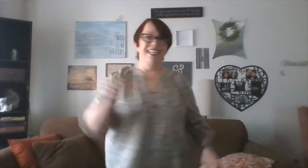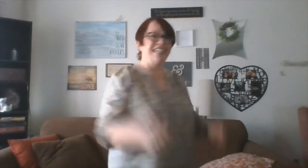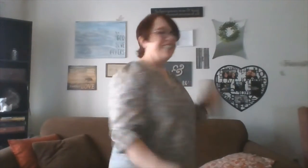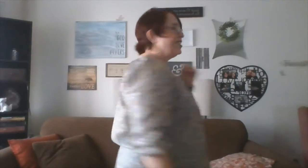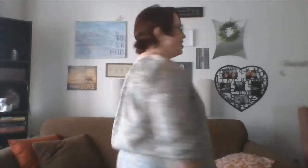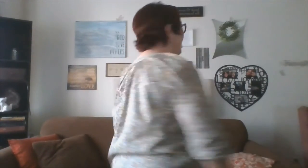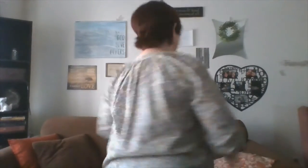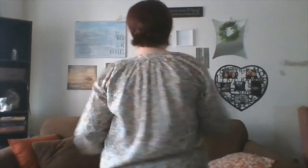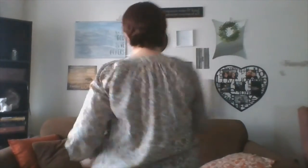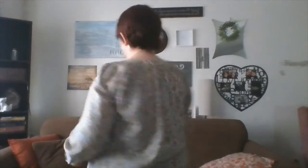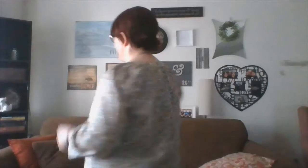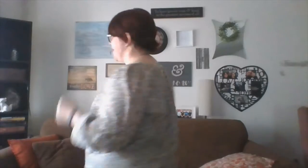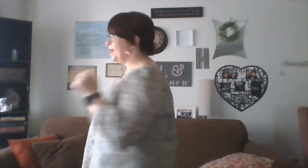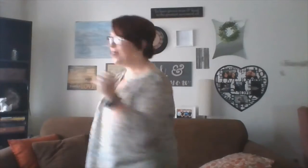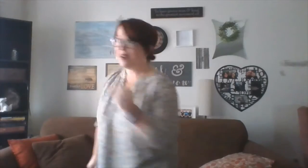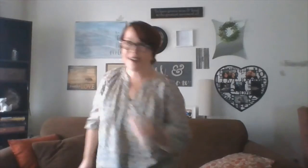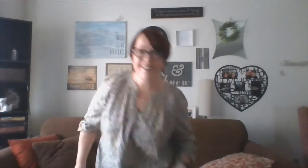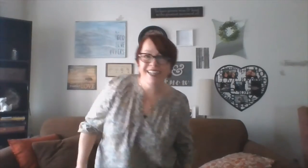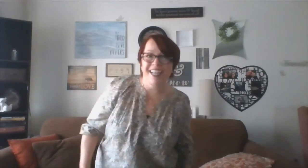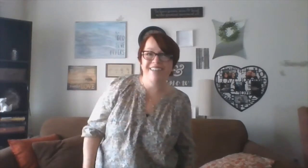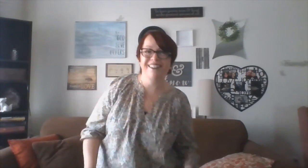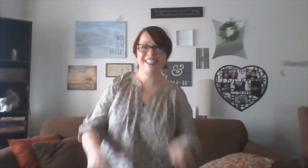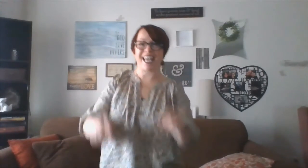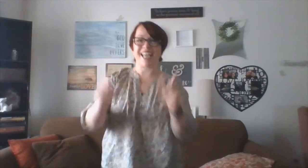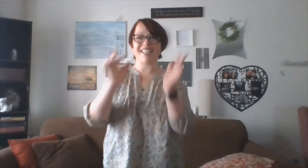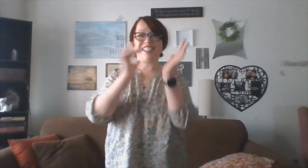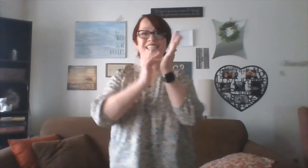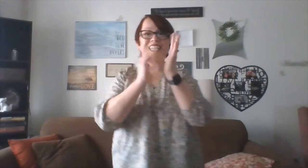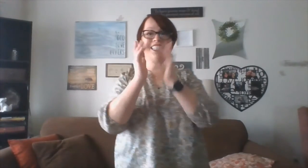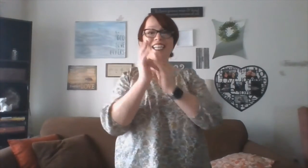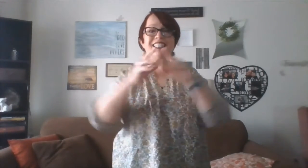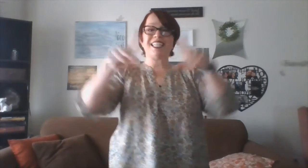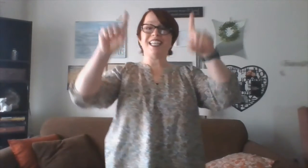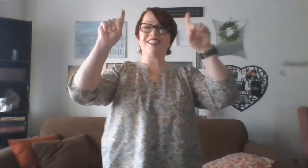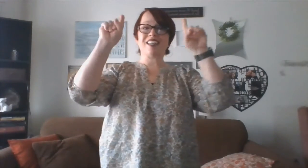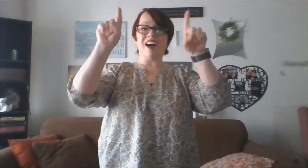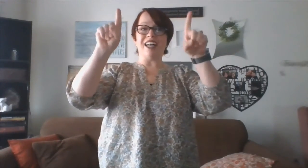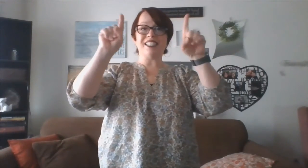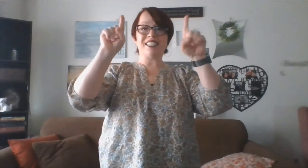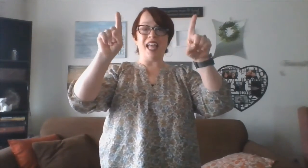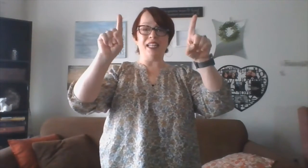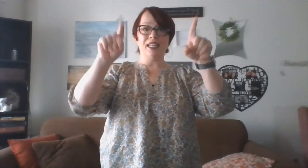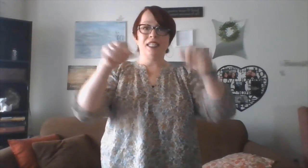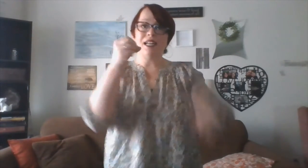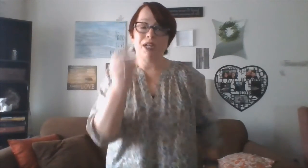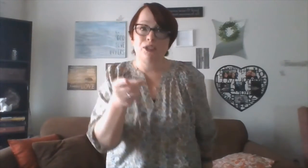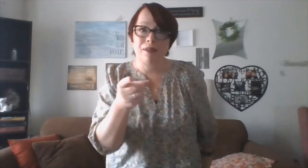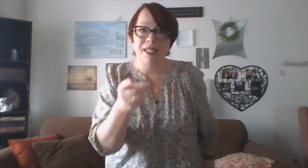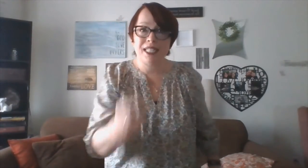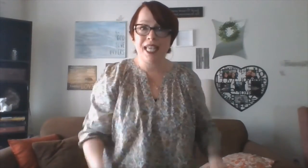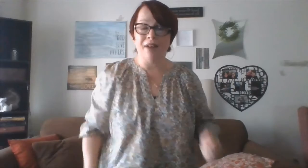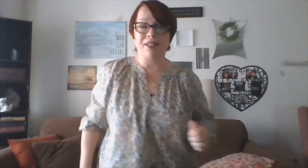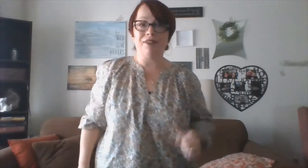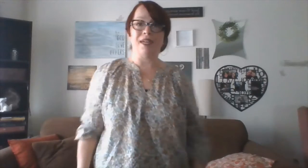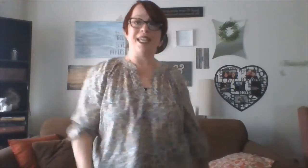two, and we say, Jesus is God's son. Now, march with me to the count of three.